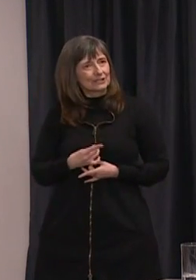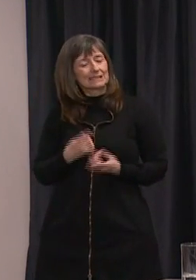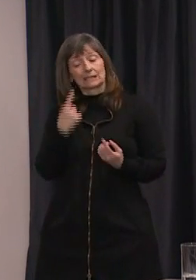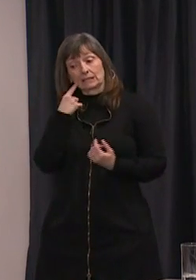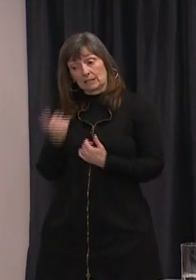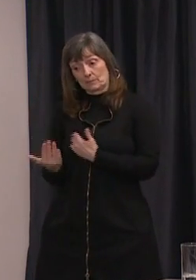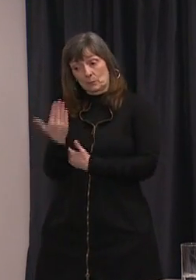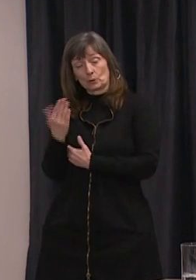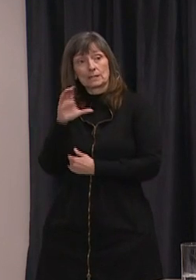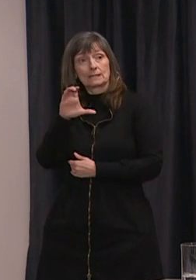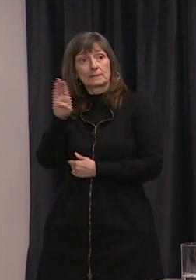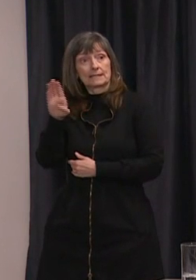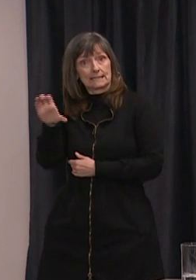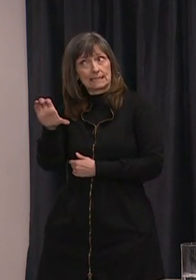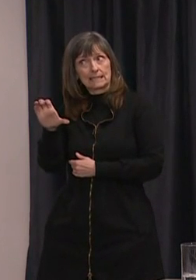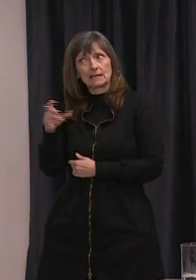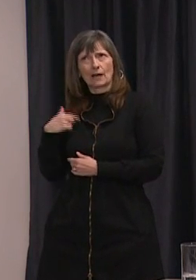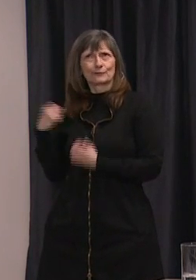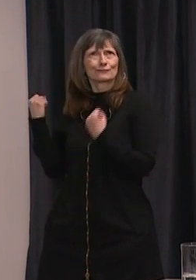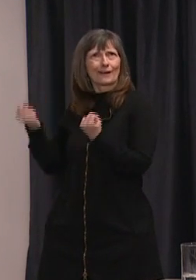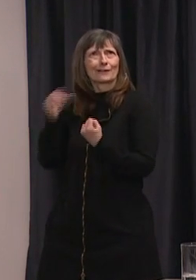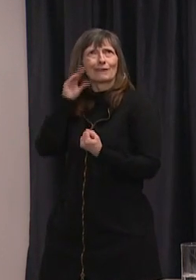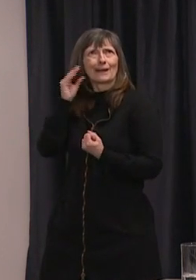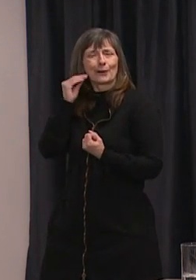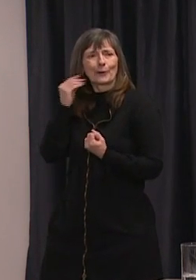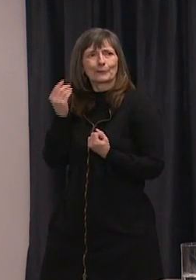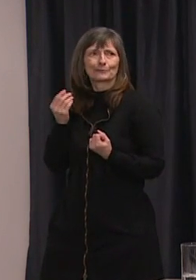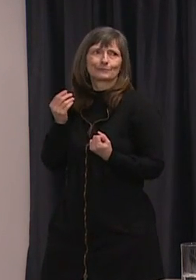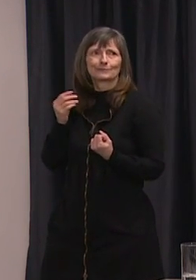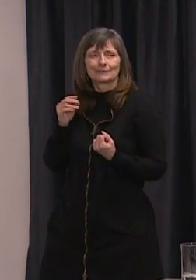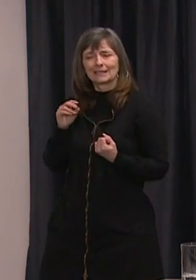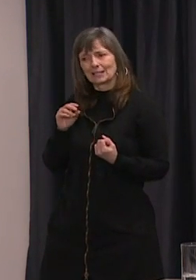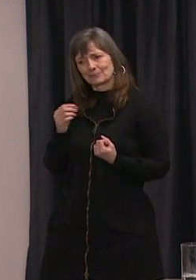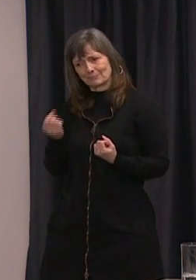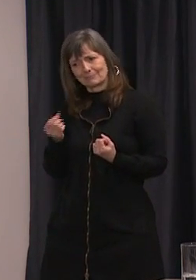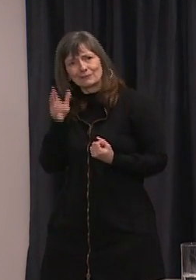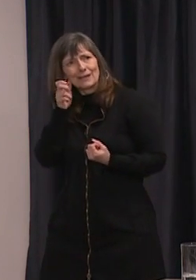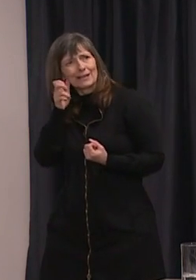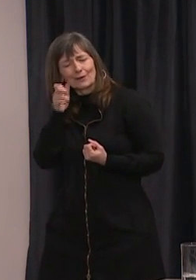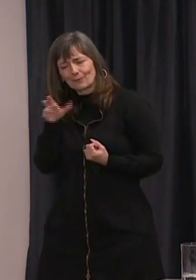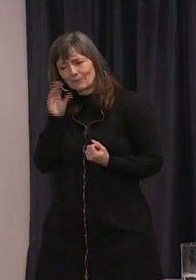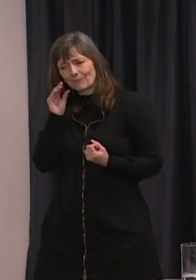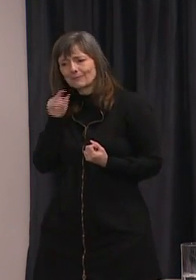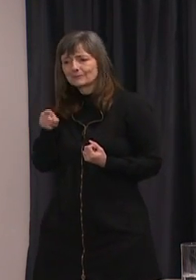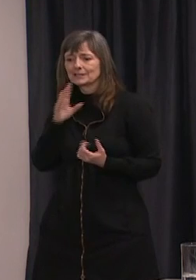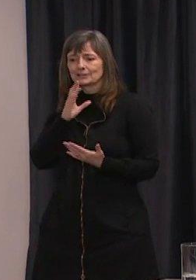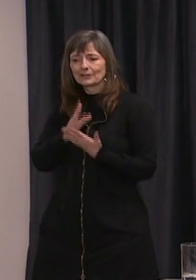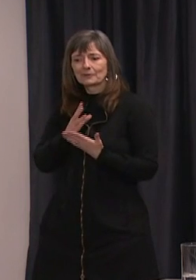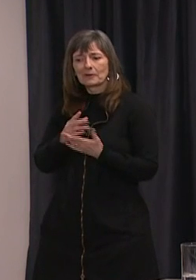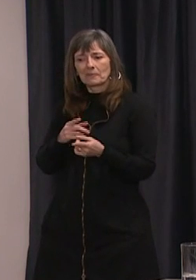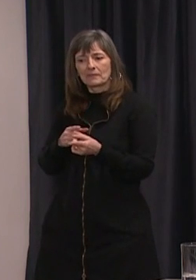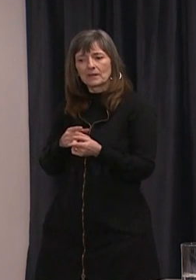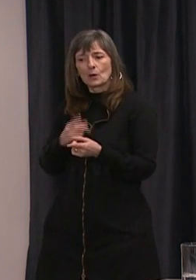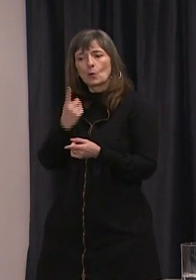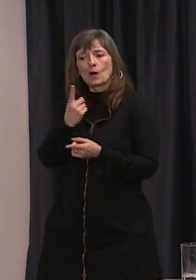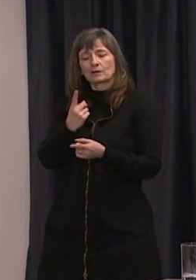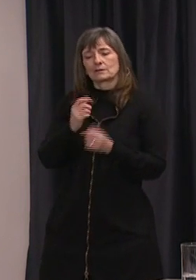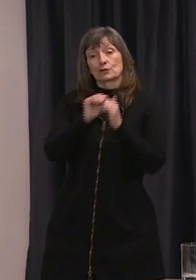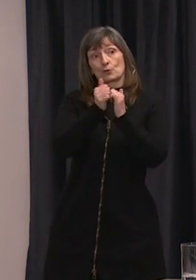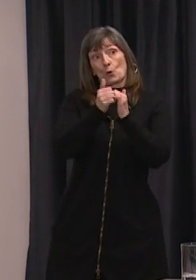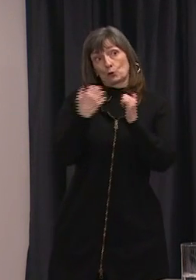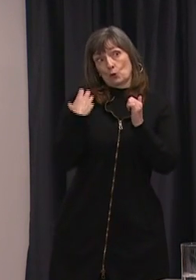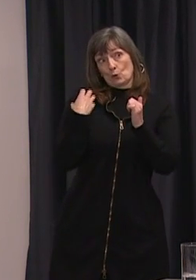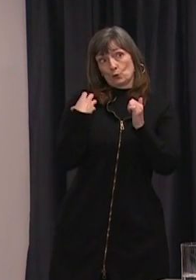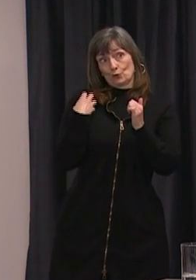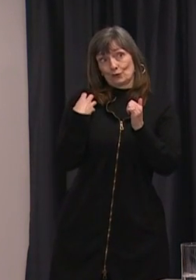uh an item as i was driving into work 7 15 or something about um a a sports coach uh